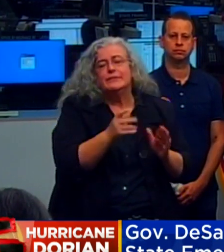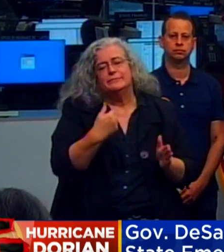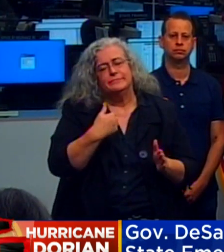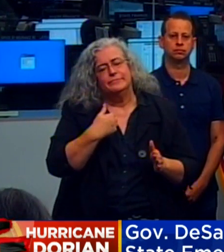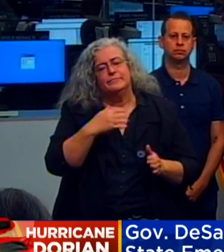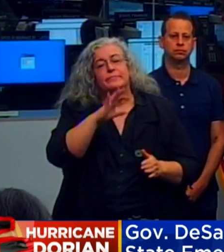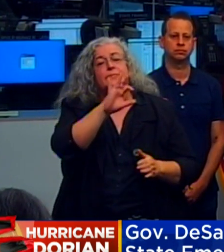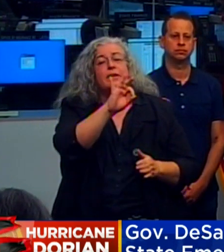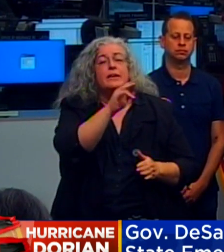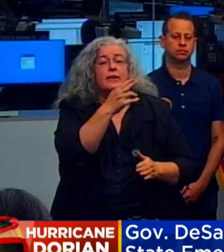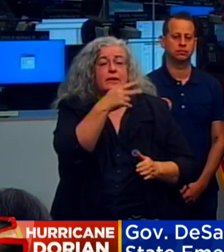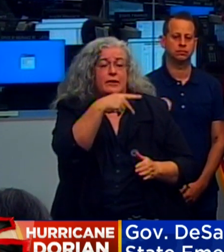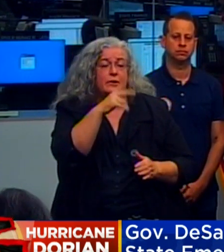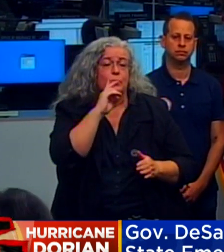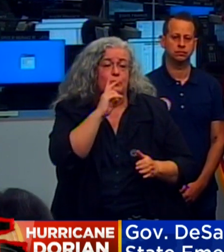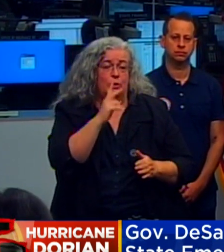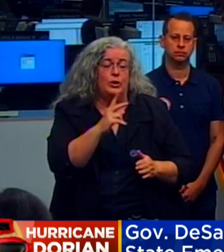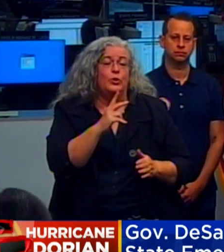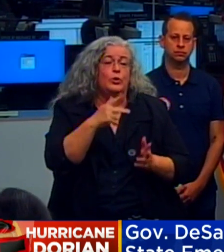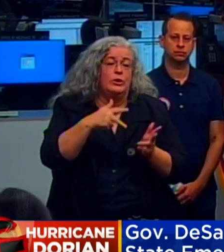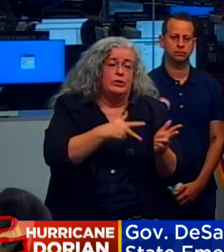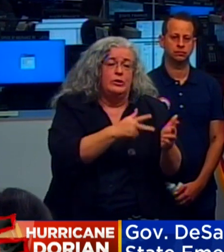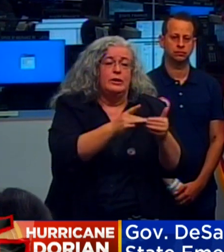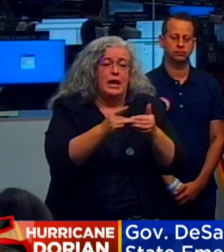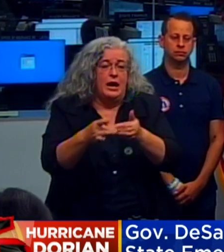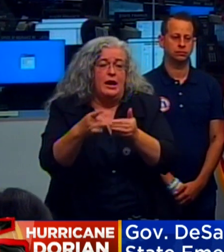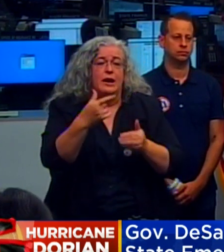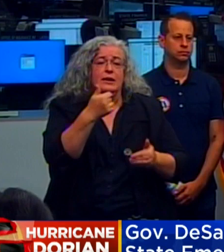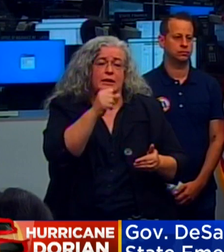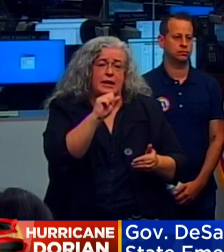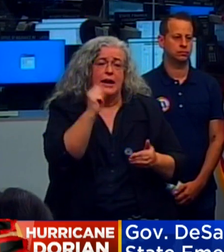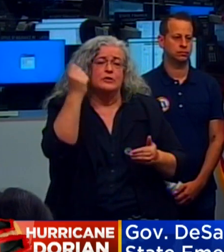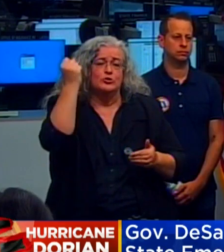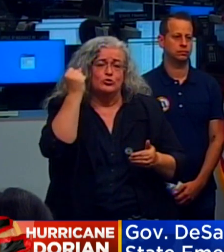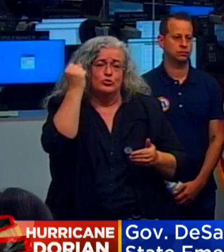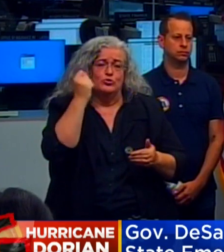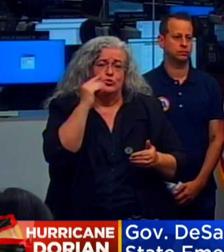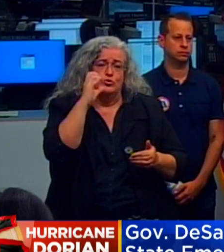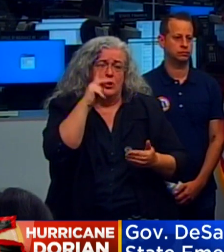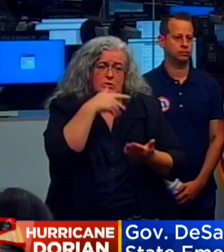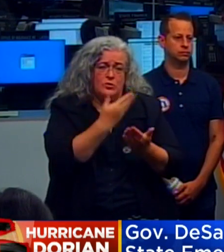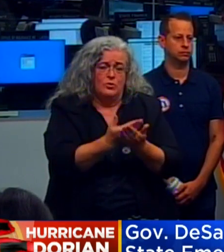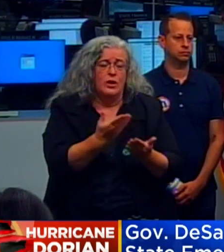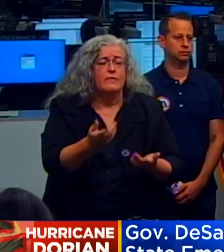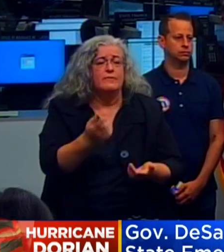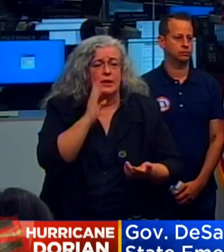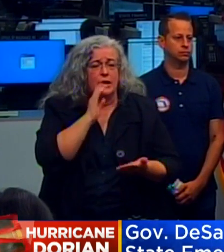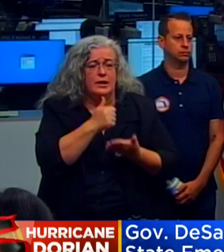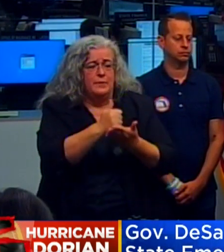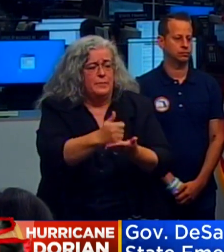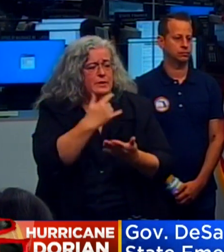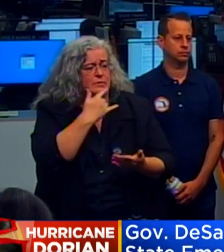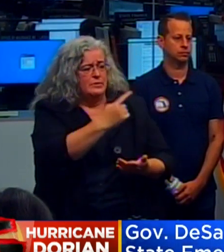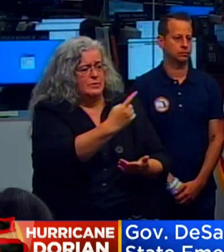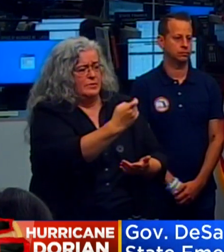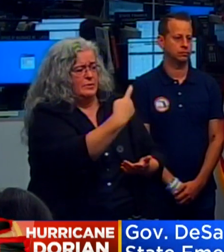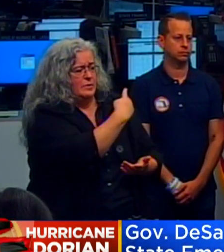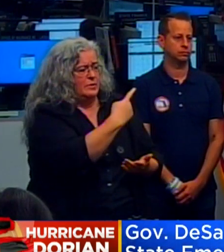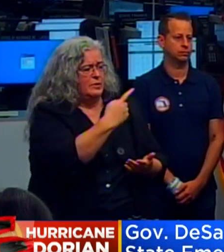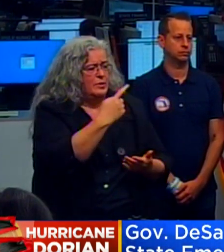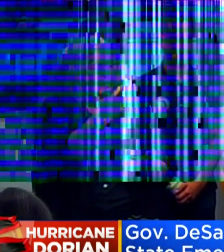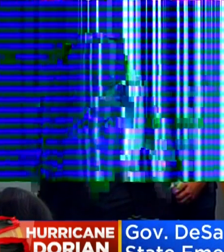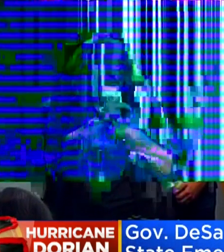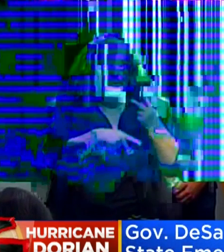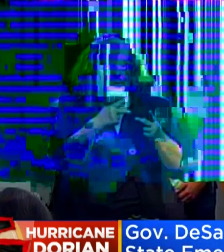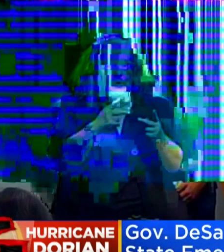FHP is going to be escorting some of that fuel very shortly, and we hope that that makes a positive impact. What about people in tiny homes and tents in North